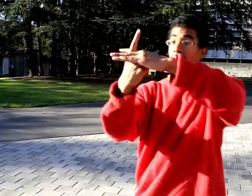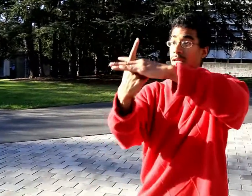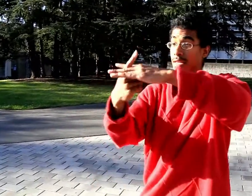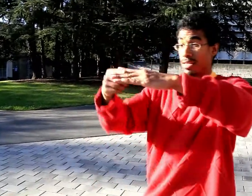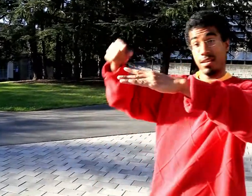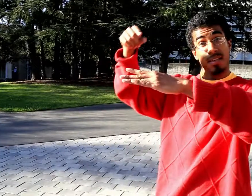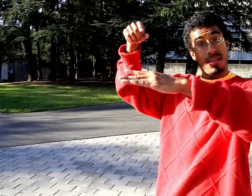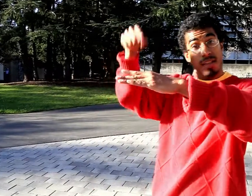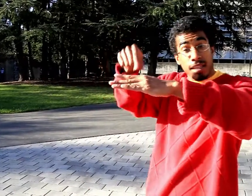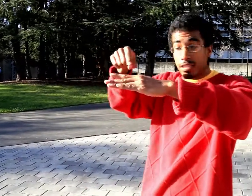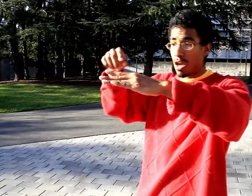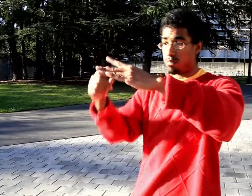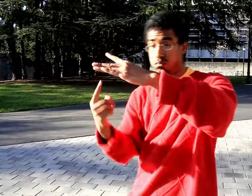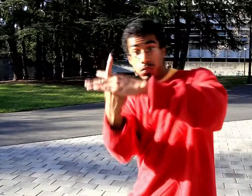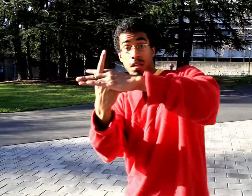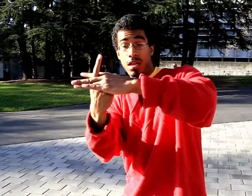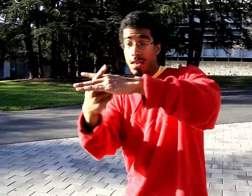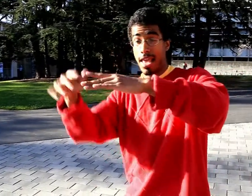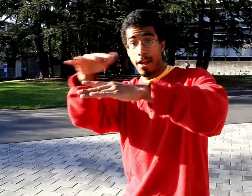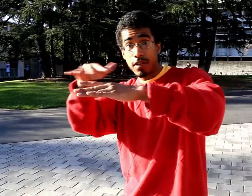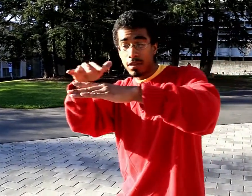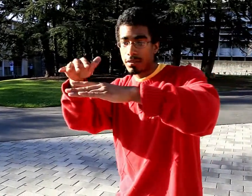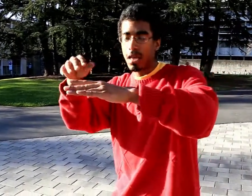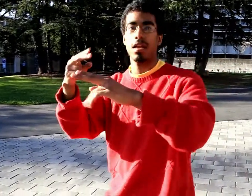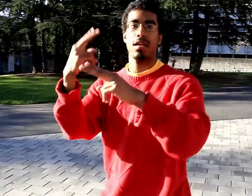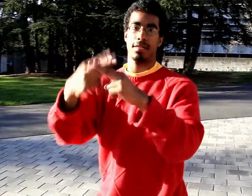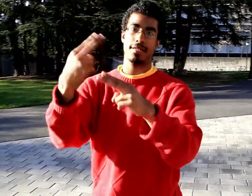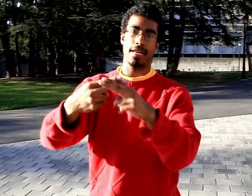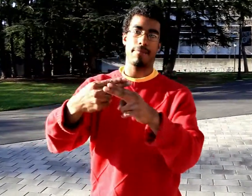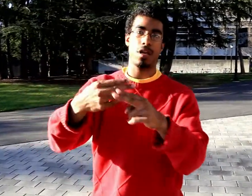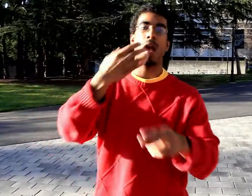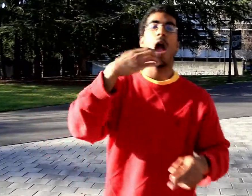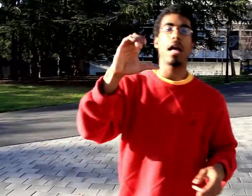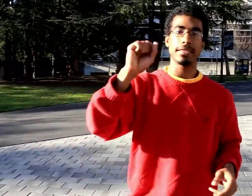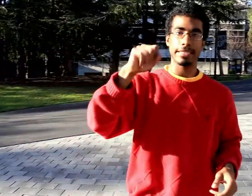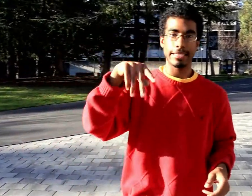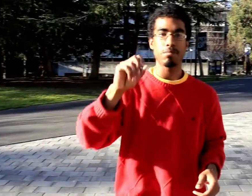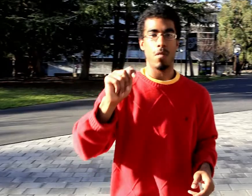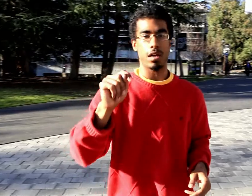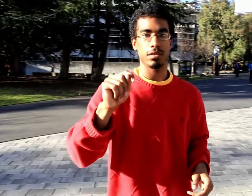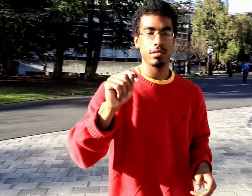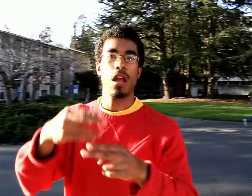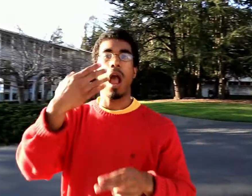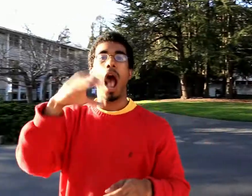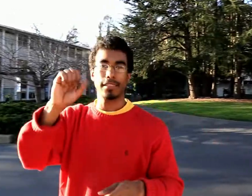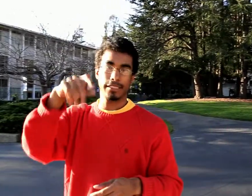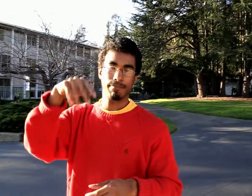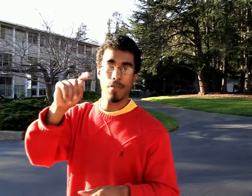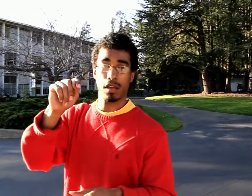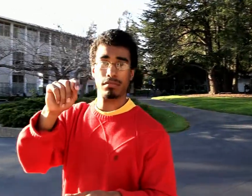trying and it eventually comes up. And this area where it came out of the crust is called a hot spot. Hot spots.